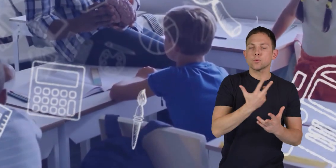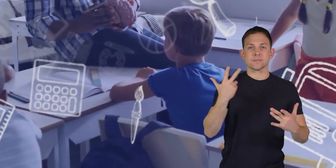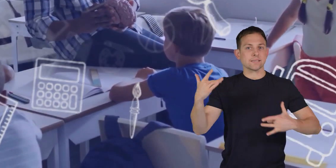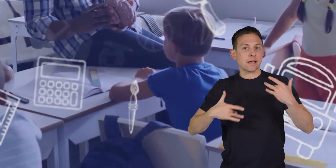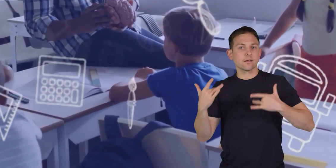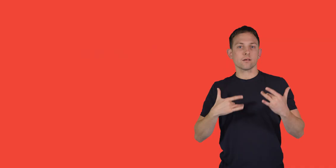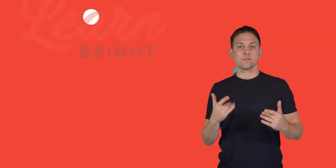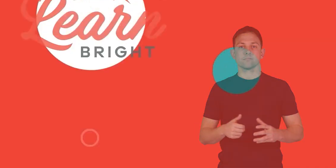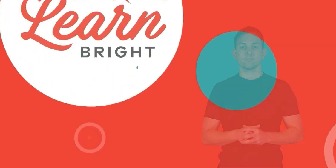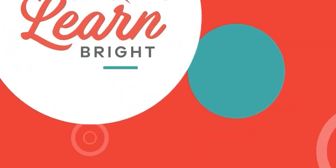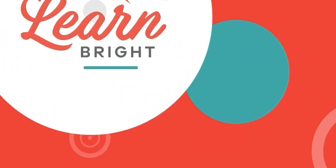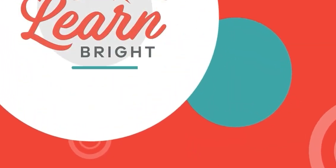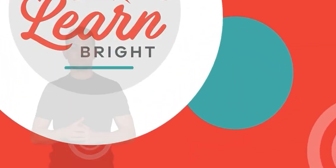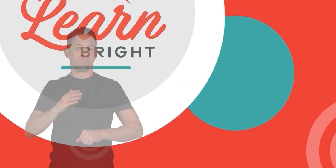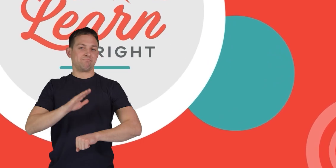exciting.